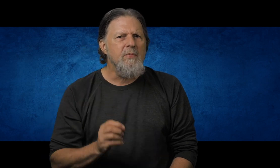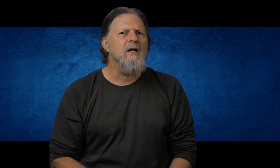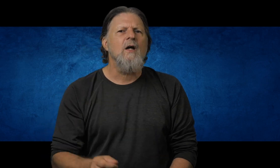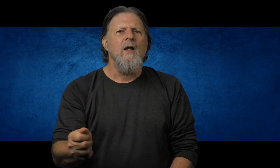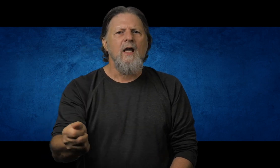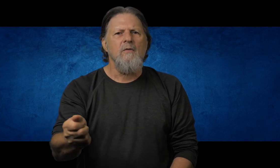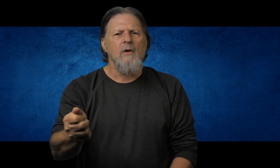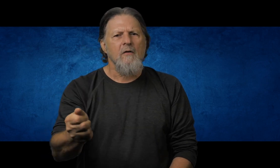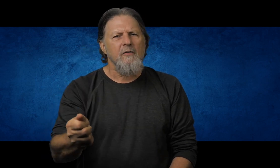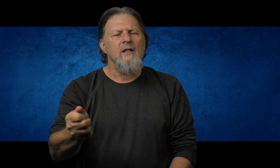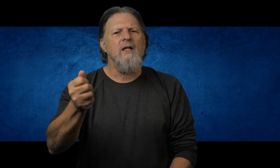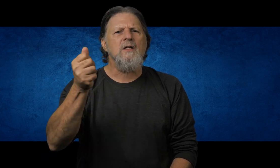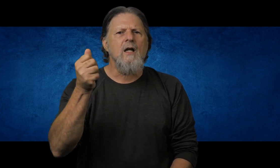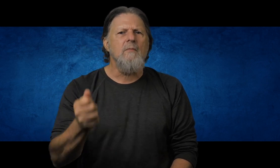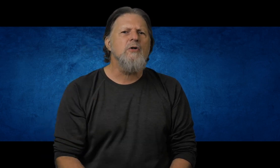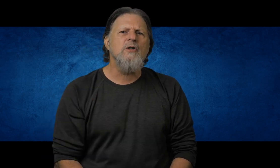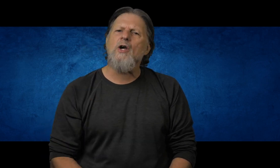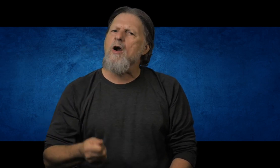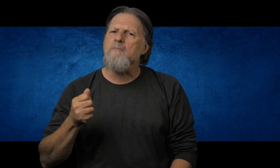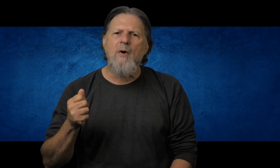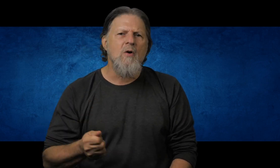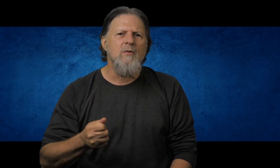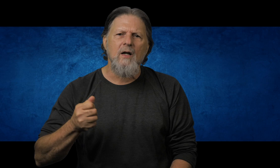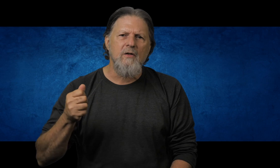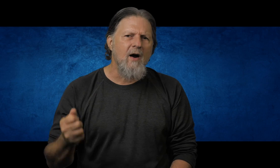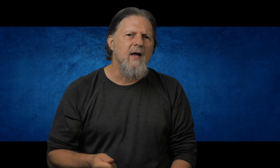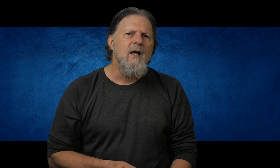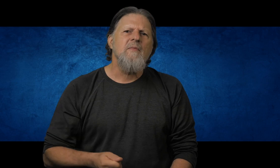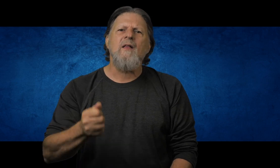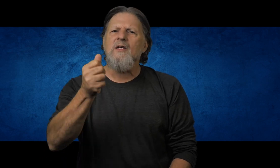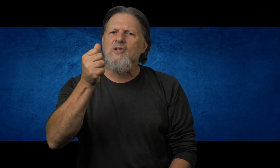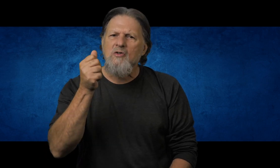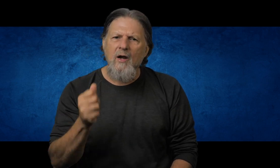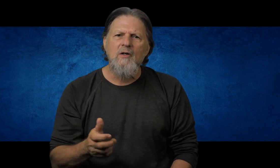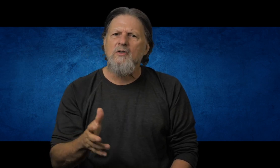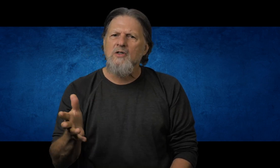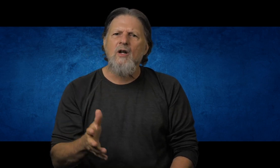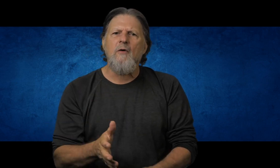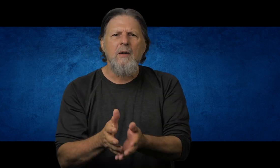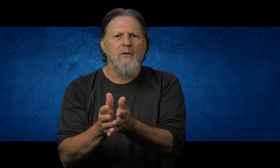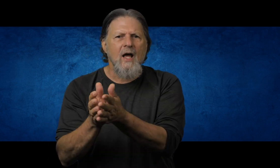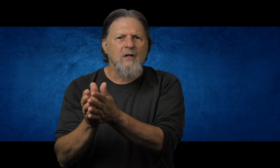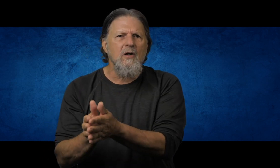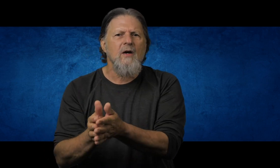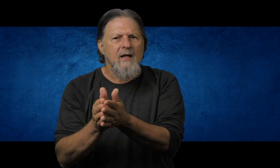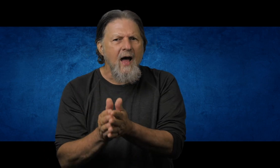bit even when our feelings and emotions are bone dry. Now, this is great news, isn't it, for people like you and I?